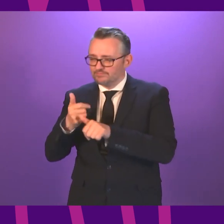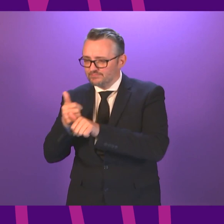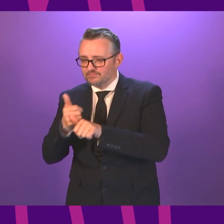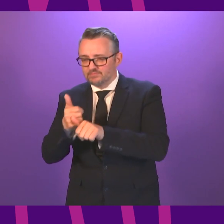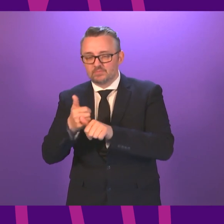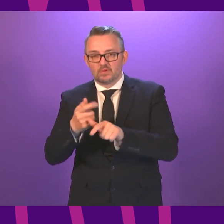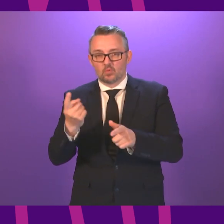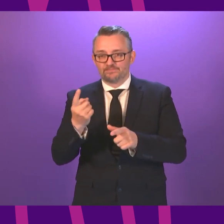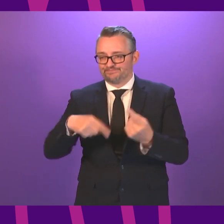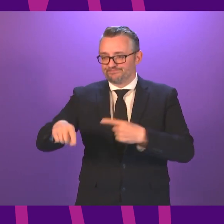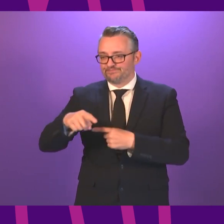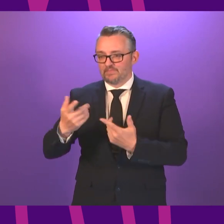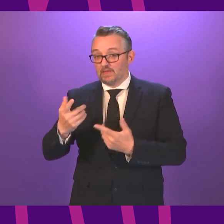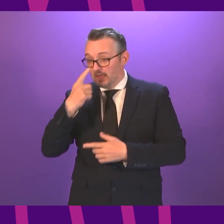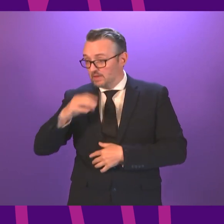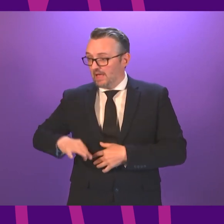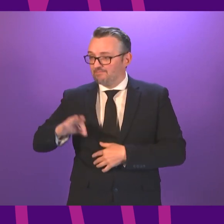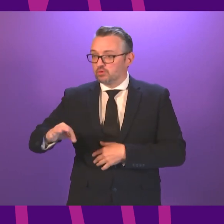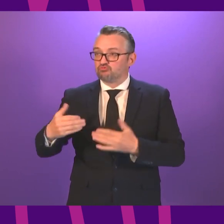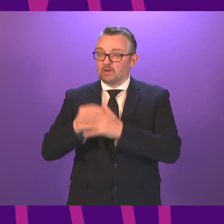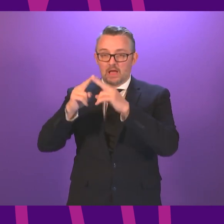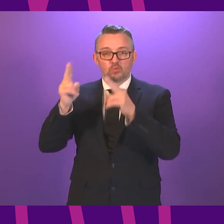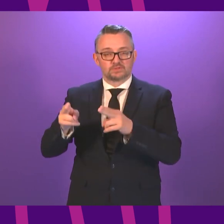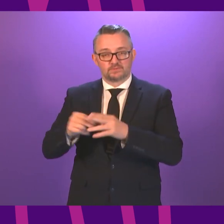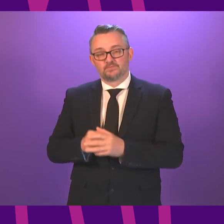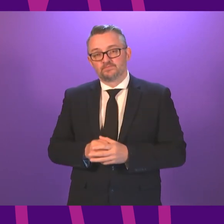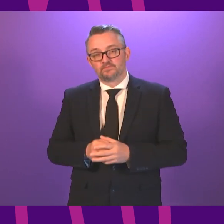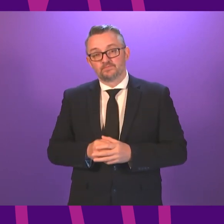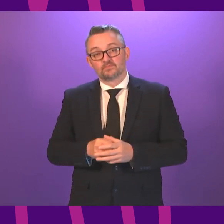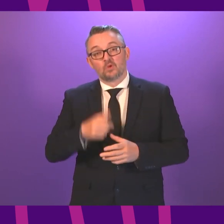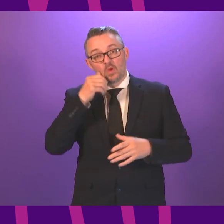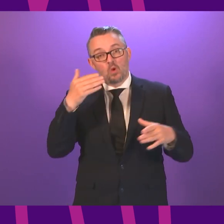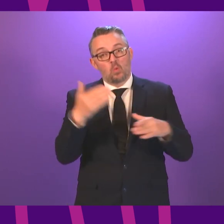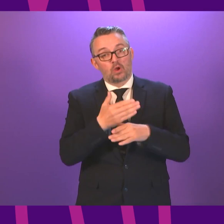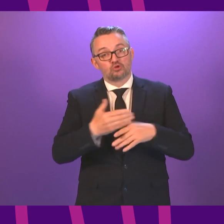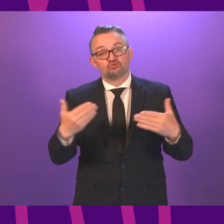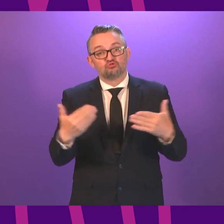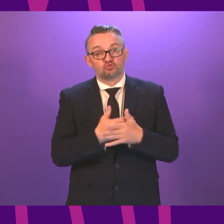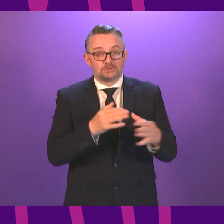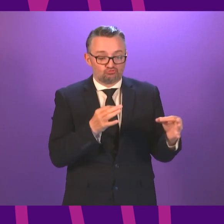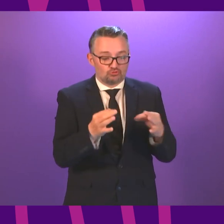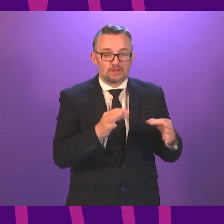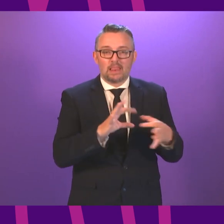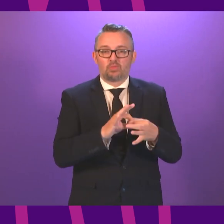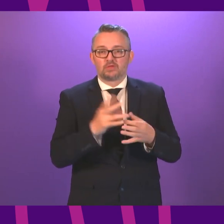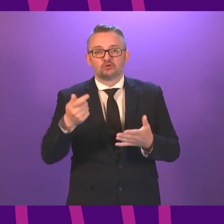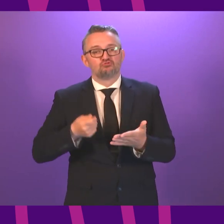support good quality, affordable housing. In our first 100 days, we will begin work on a new strategy for the rented sector,